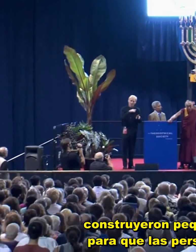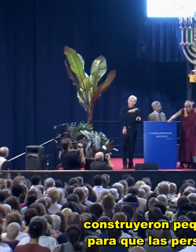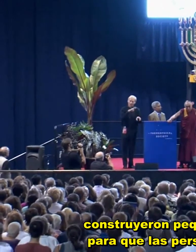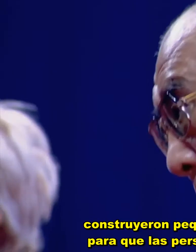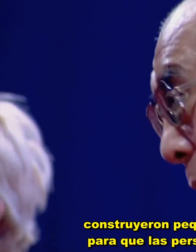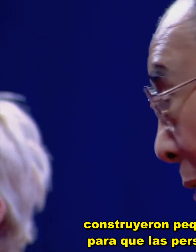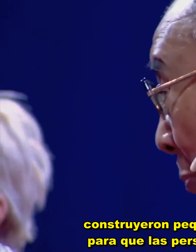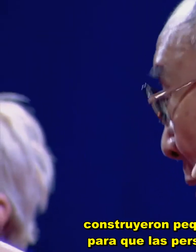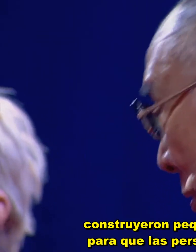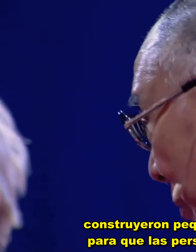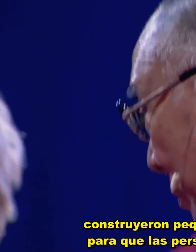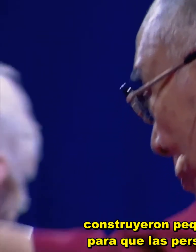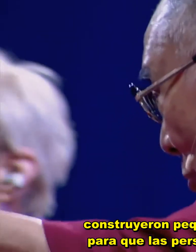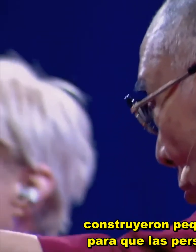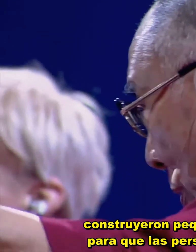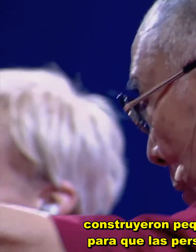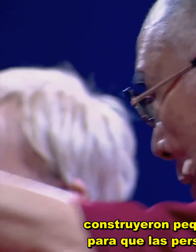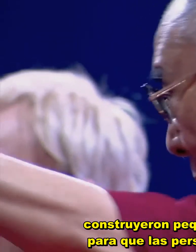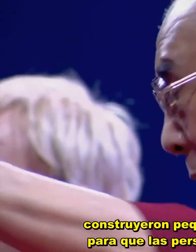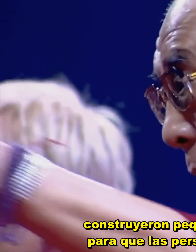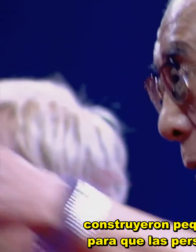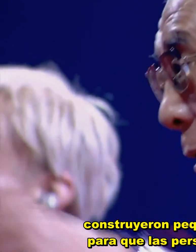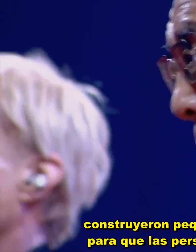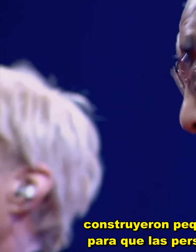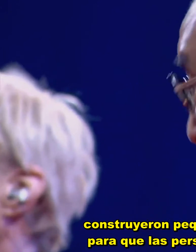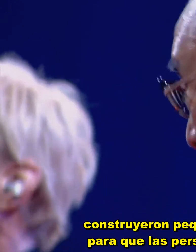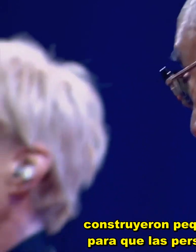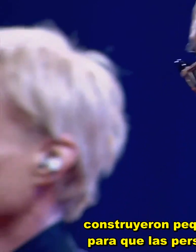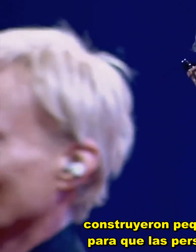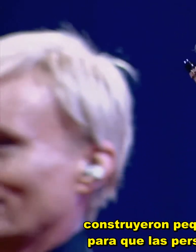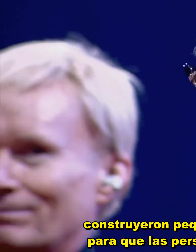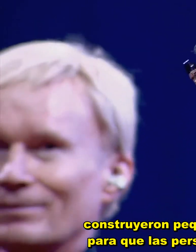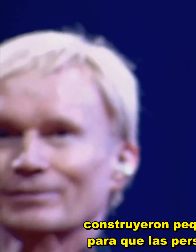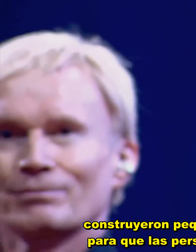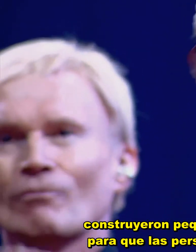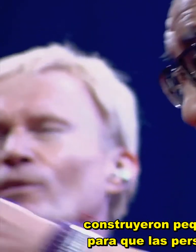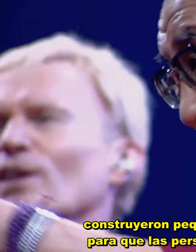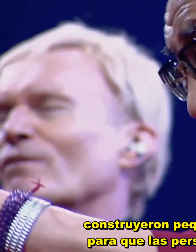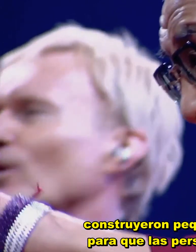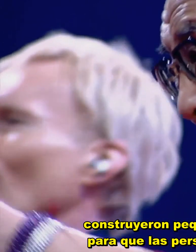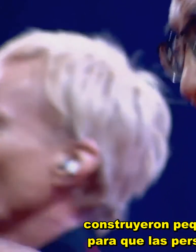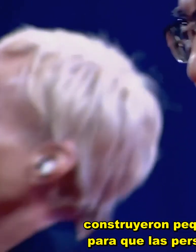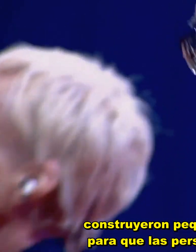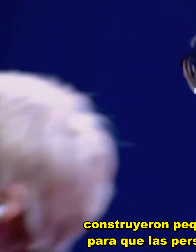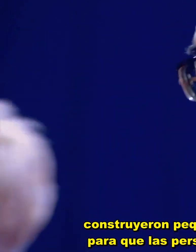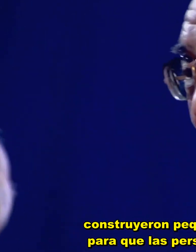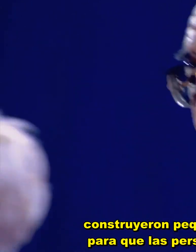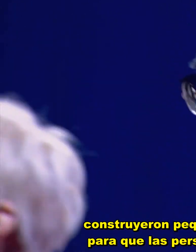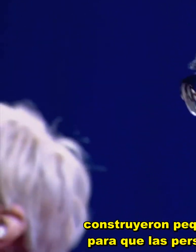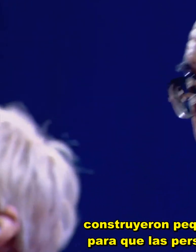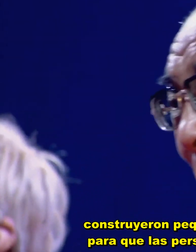they built a small one here. Worship places. Worship places. places.